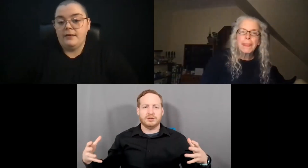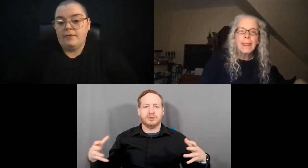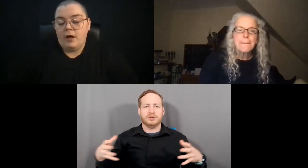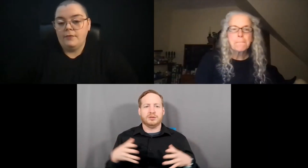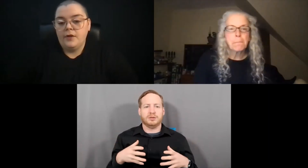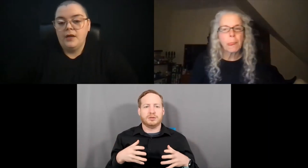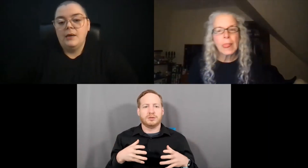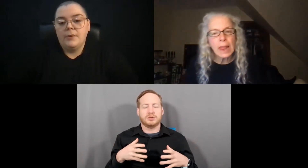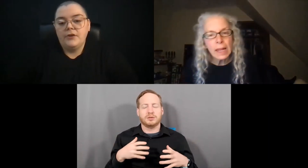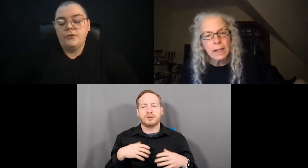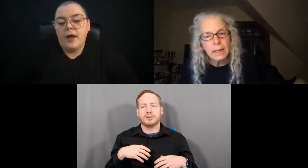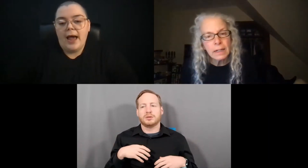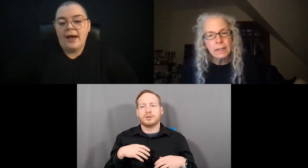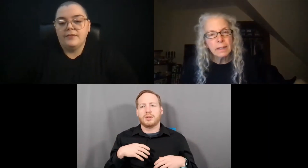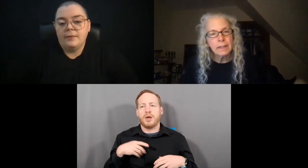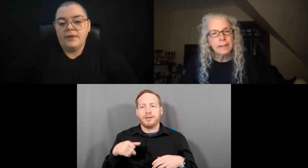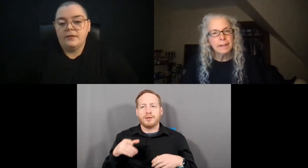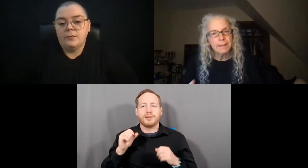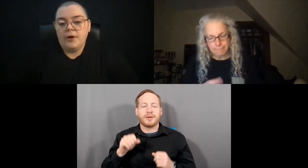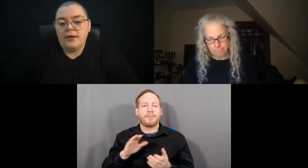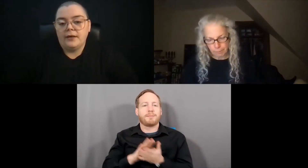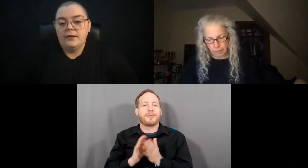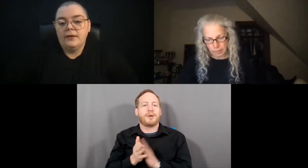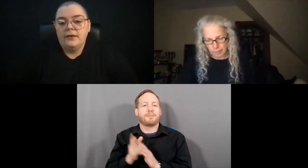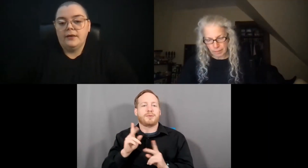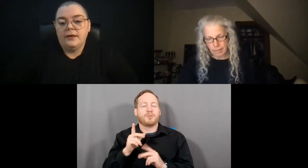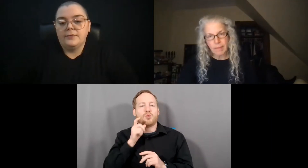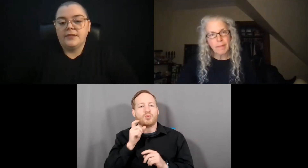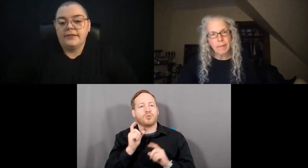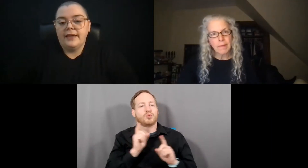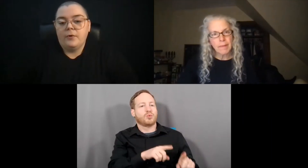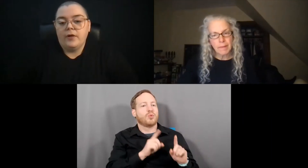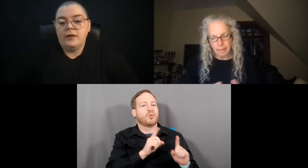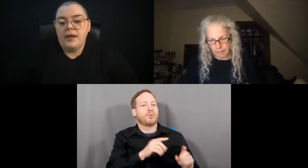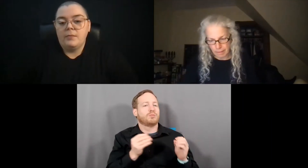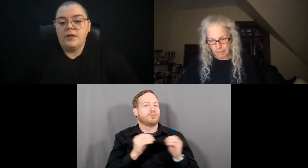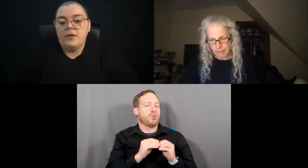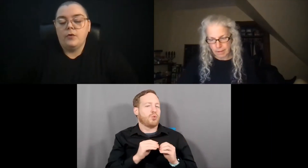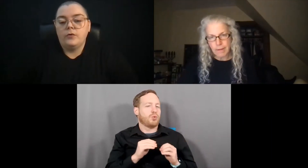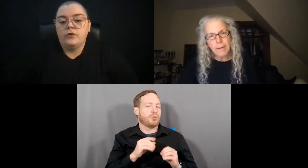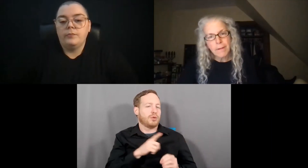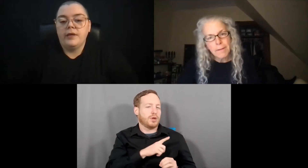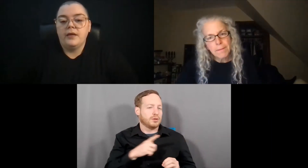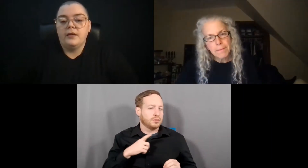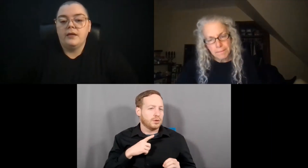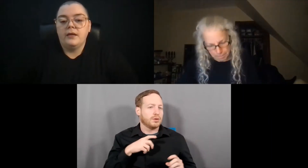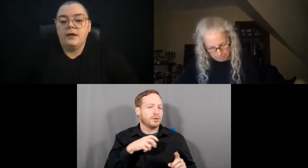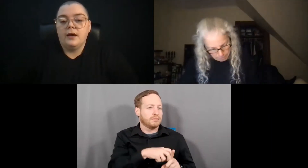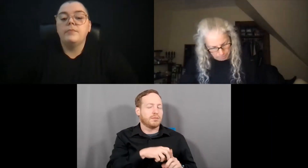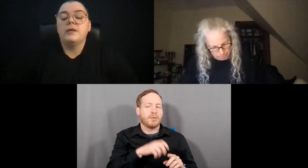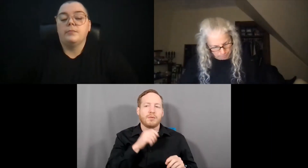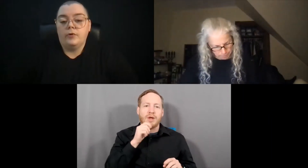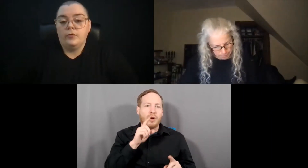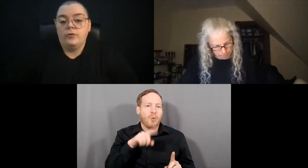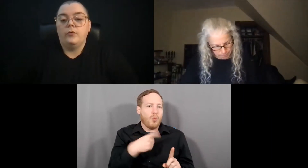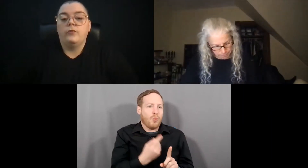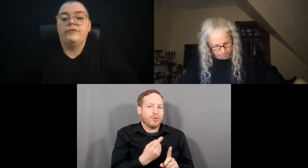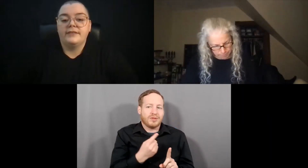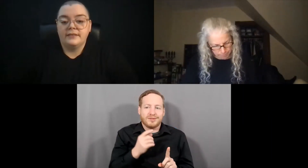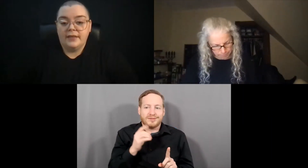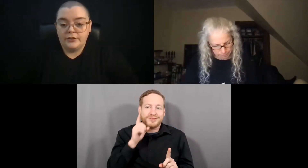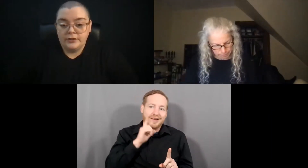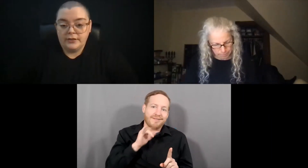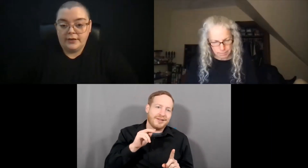haven't been involved, but do have something to bring to the table. And maybe those could become people and